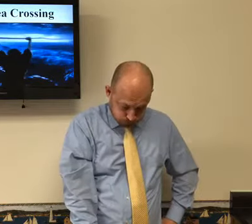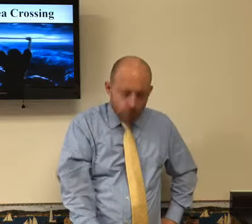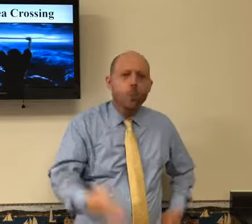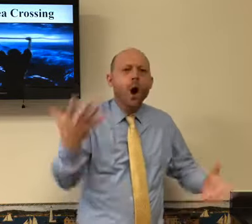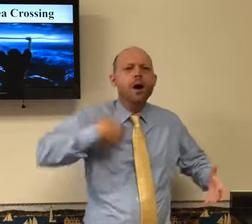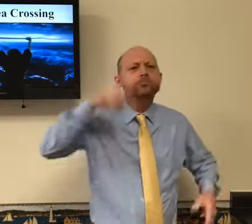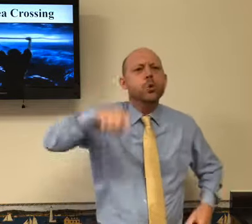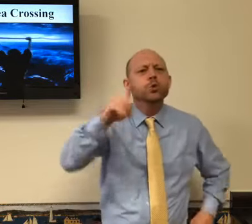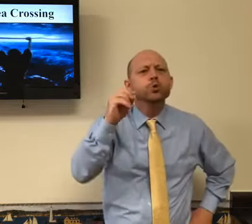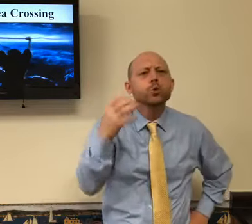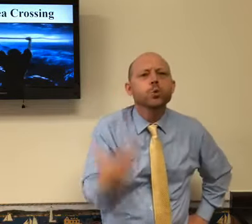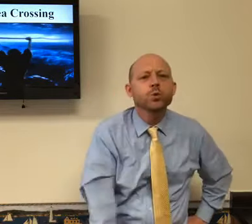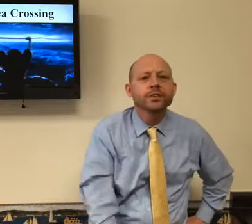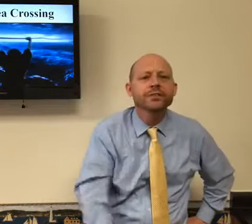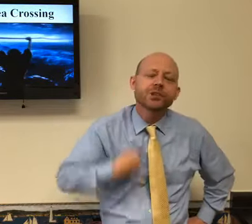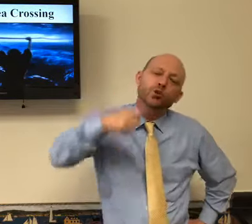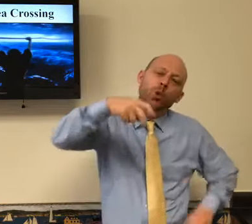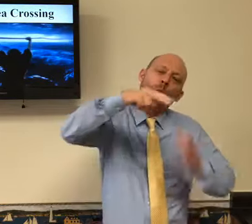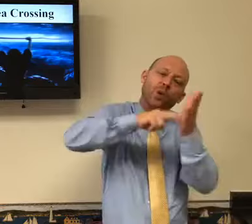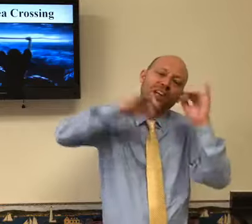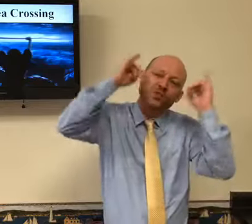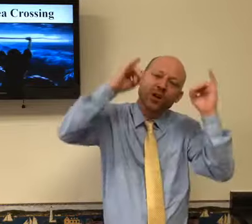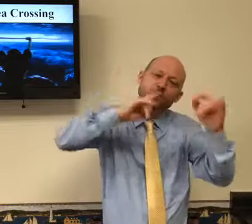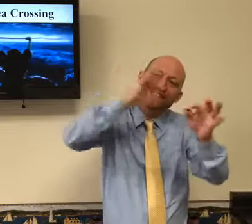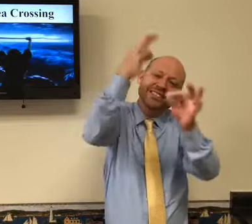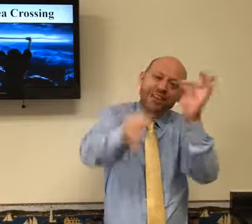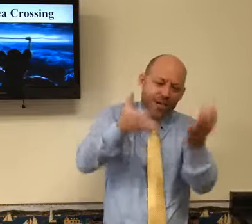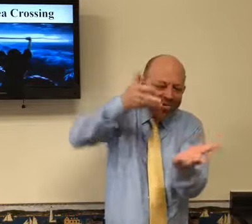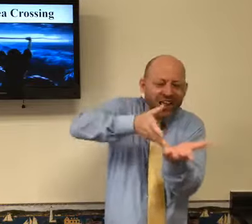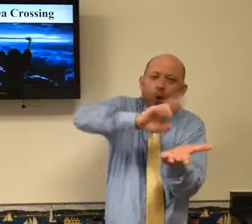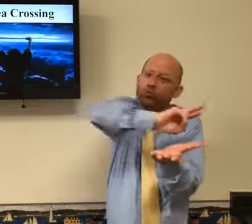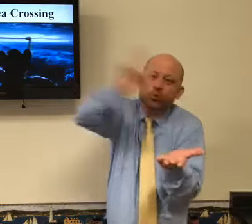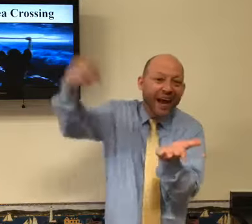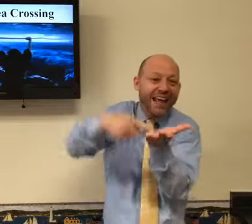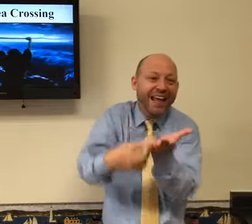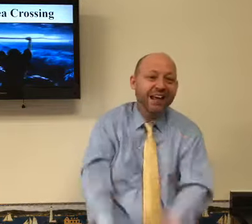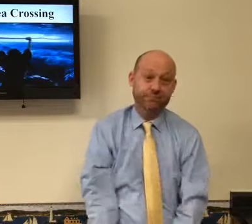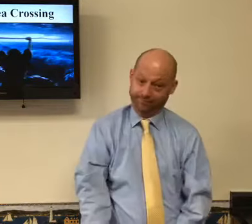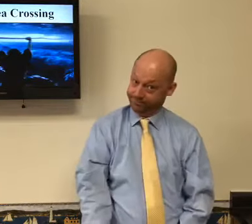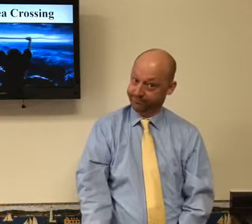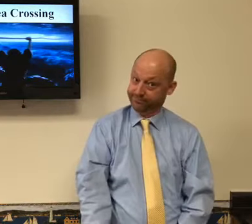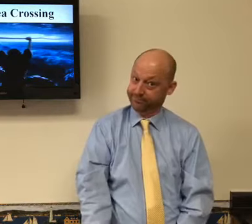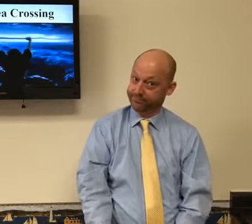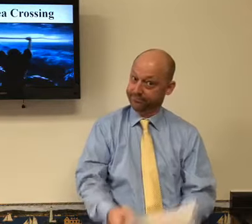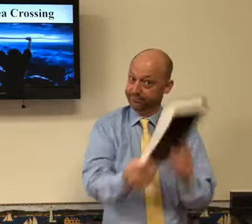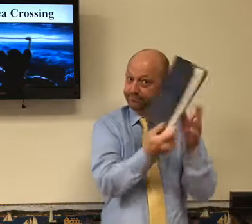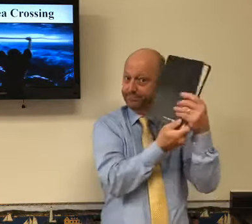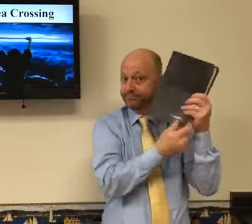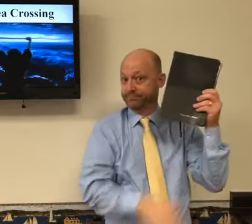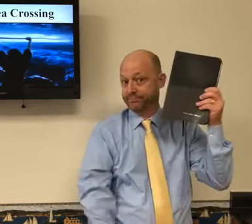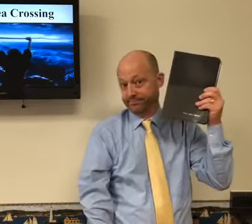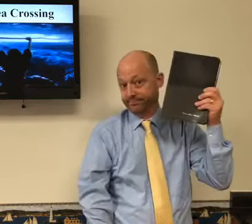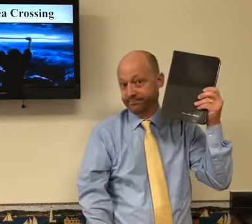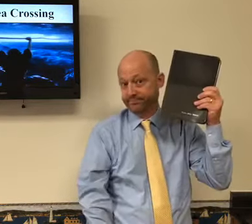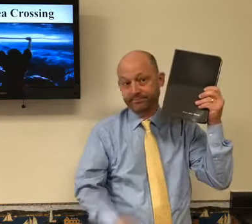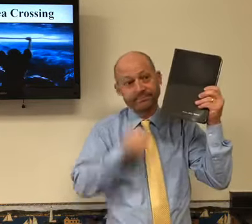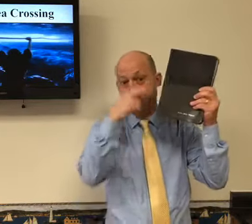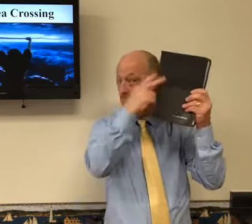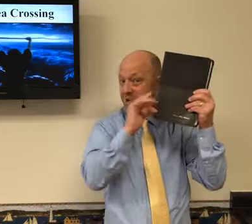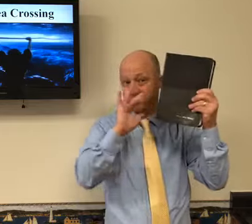because I didn't read the instructions. What was I supposed to have done? I should have read the instructions. It was simple. It was right there for me, and I neglected to read